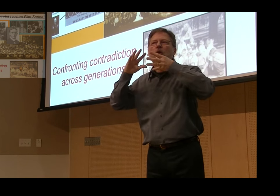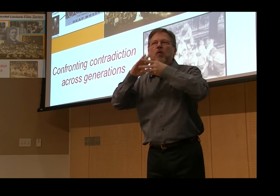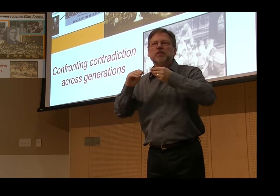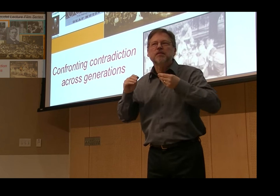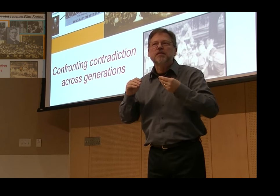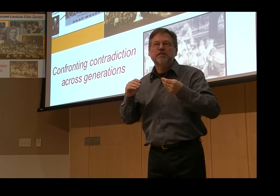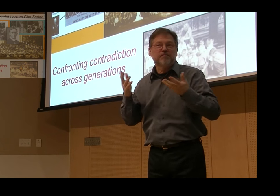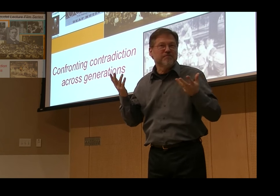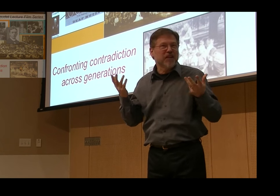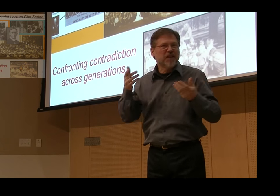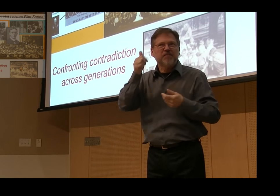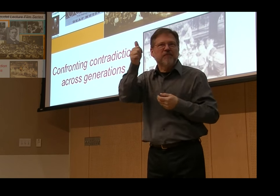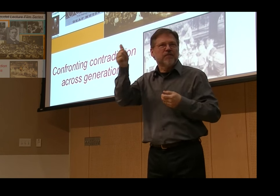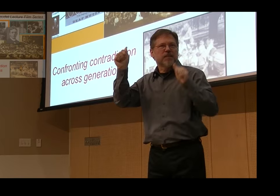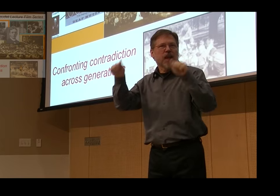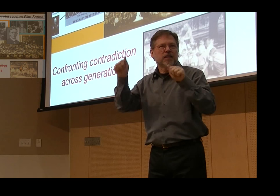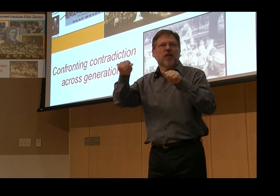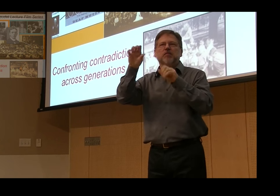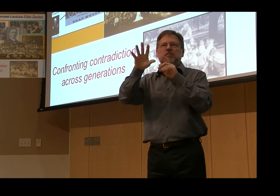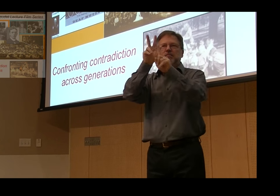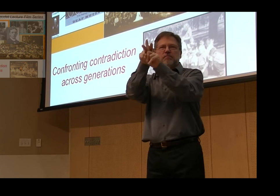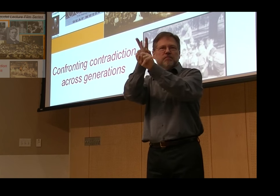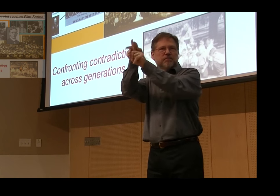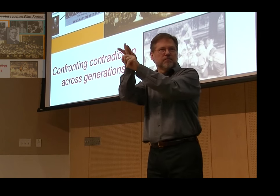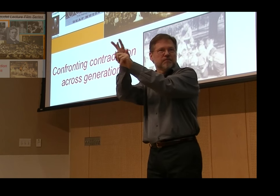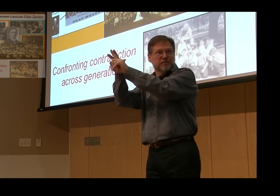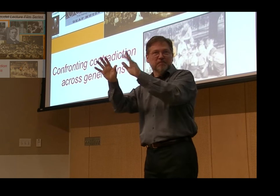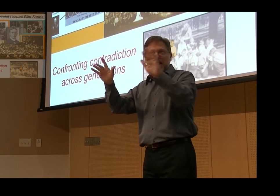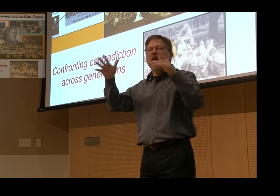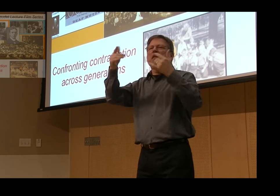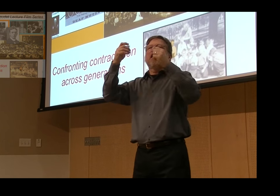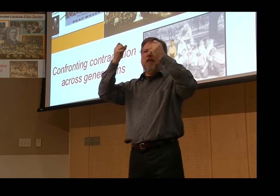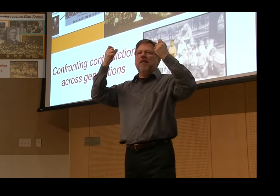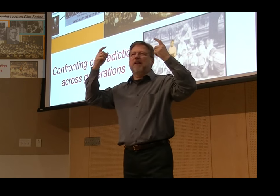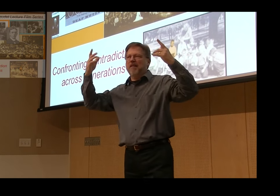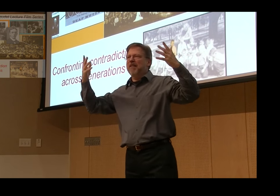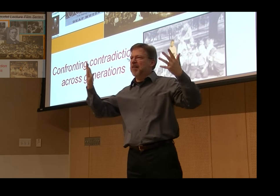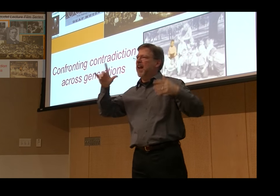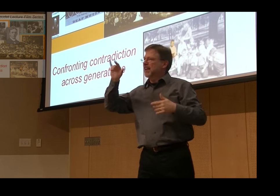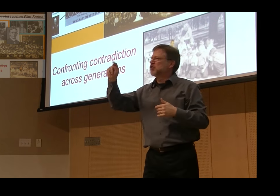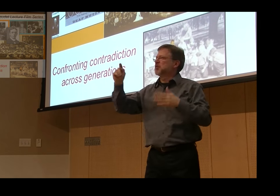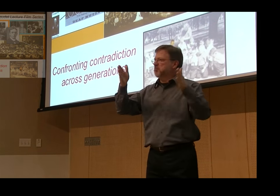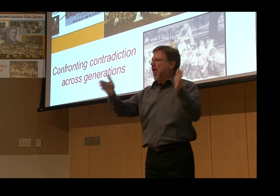political, and I wanted to identify whether there were good stories, if you will, behind